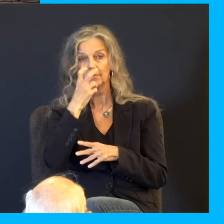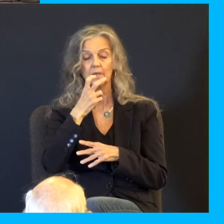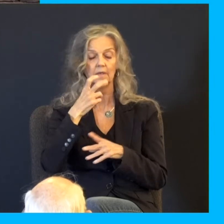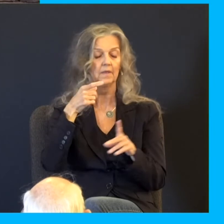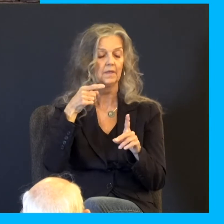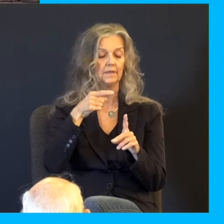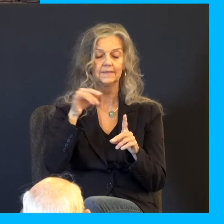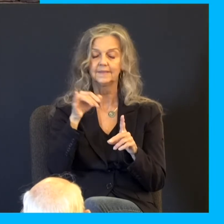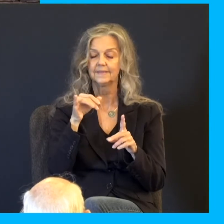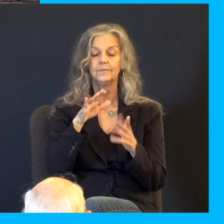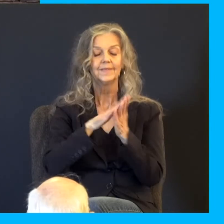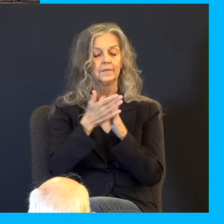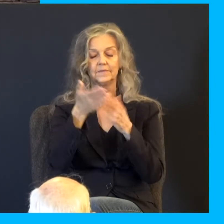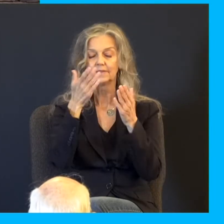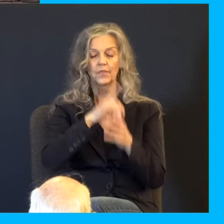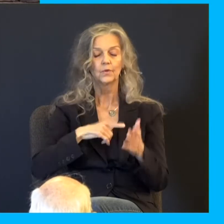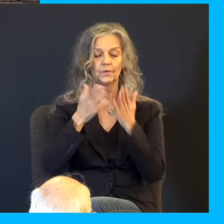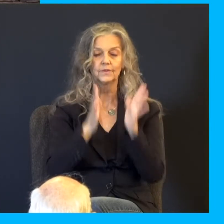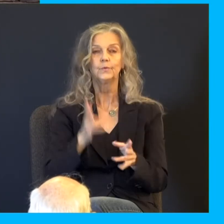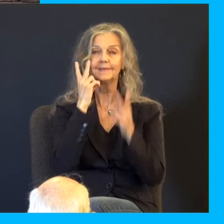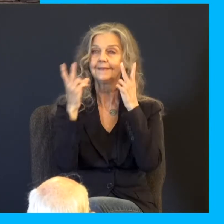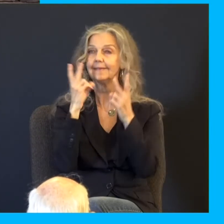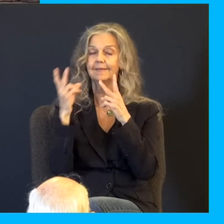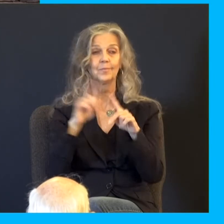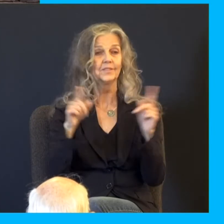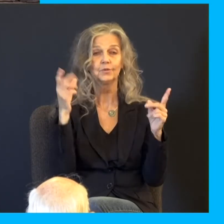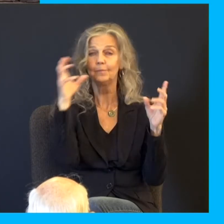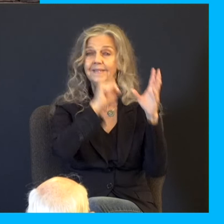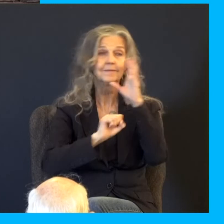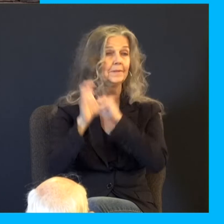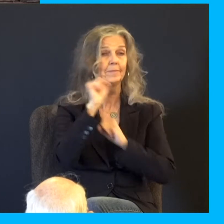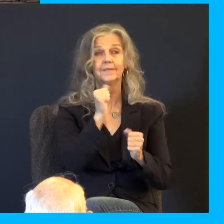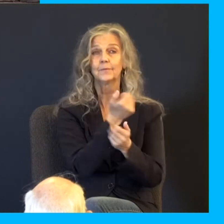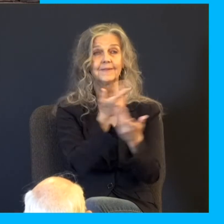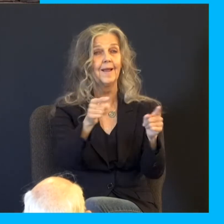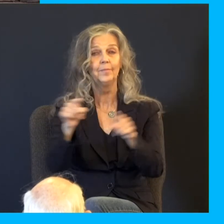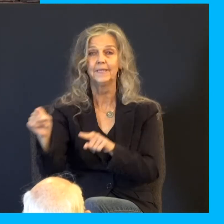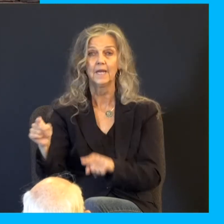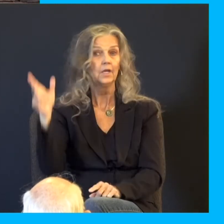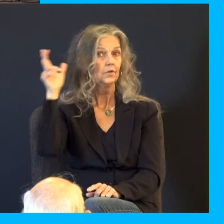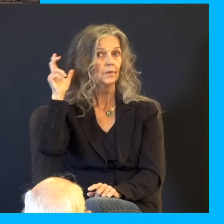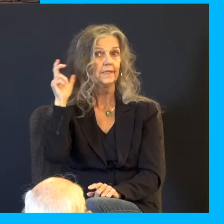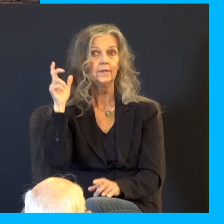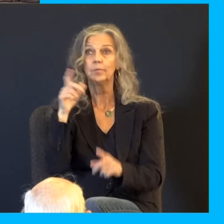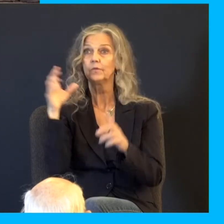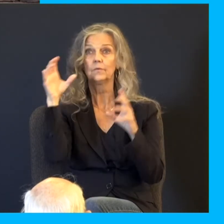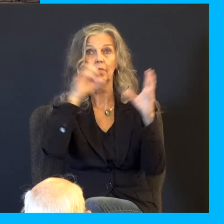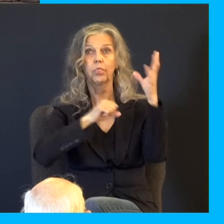Lord's servant? Seeing many things, but thou observest not. Hearing the ears, but thou, opening the ears, but thou heareth not.